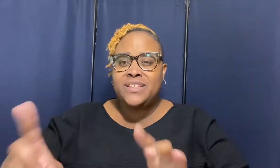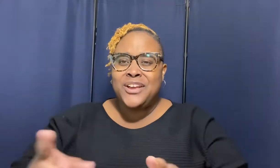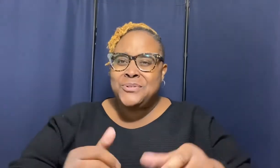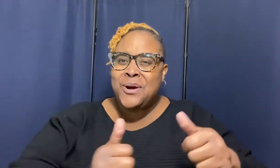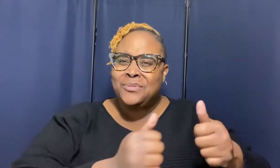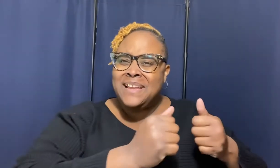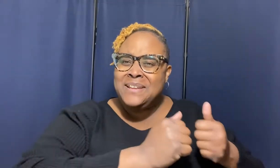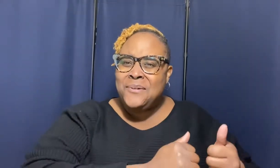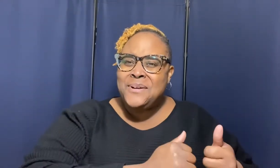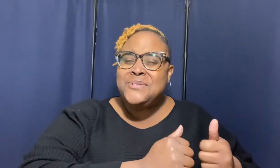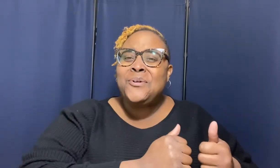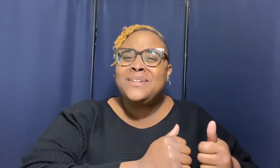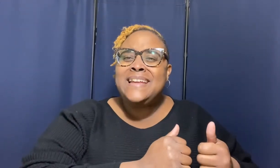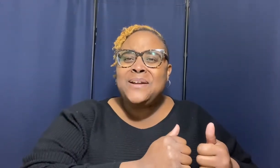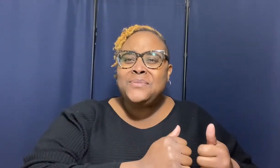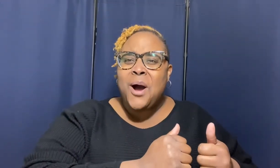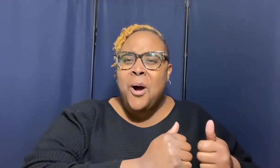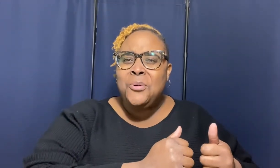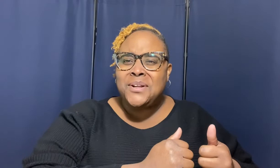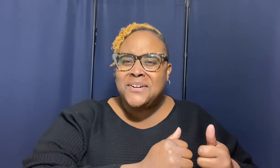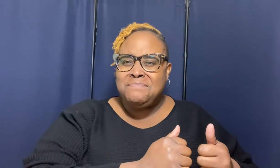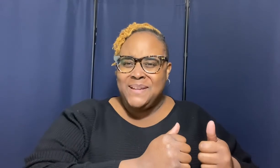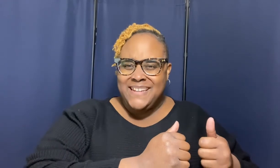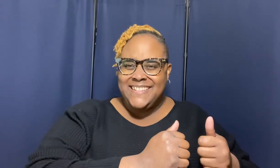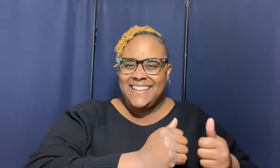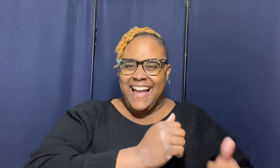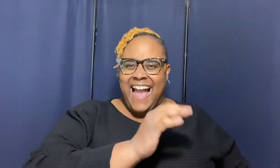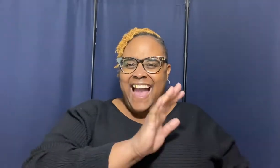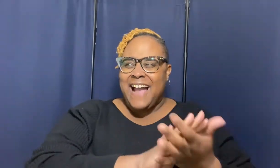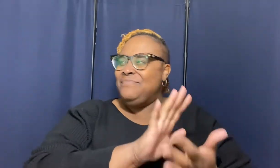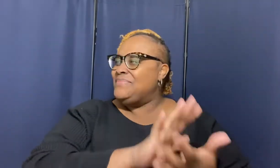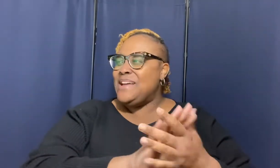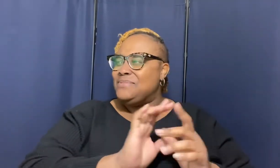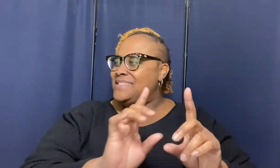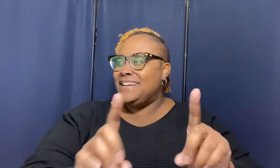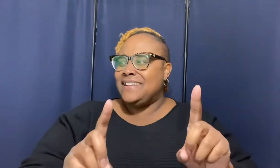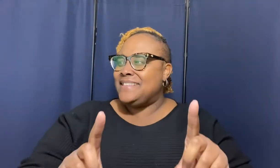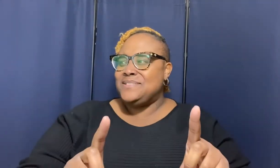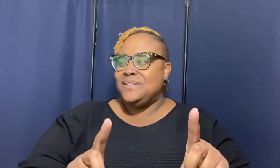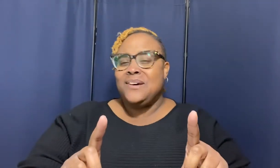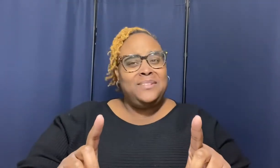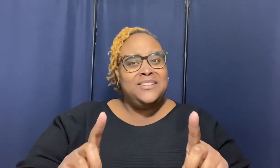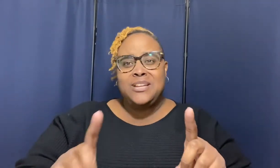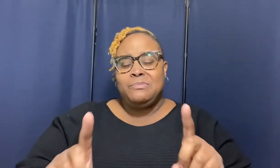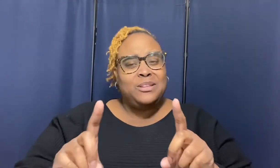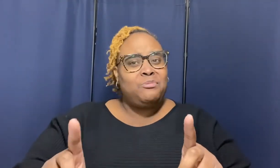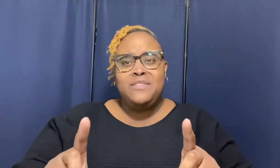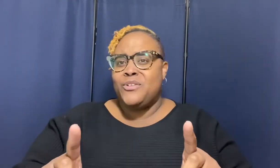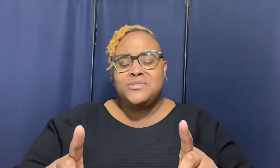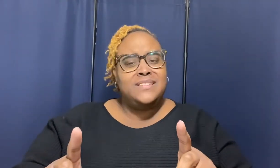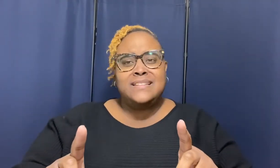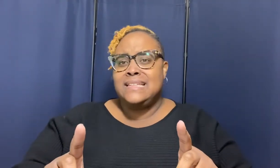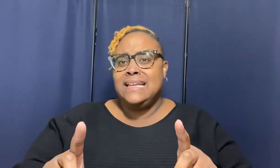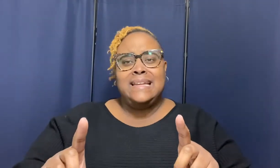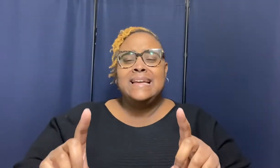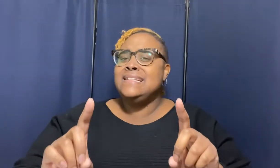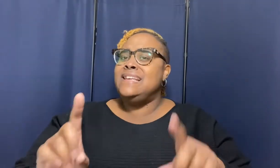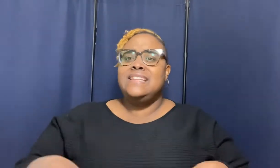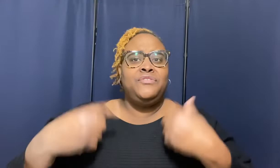you're gonna lead on you're gonna lean on the owner of peace ah that was second thessalonians chapter three verse 16 since if you